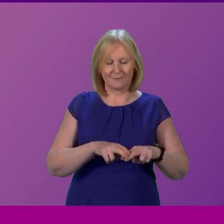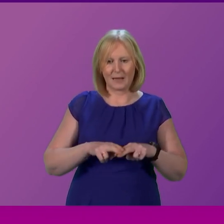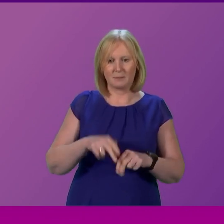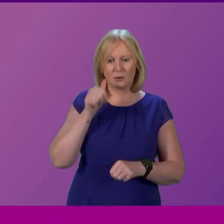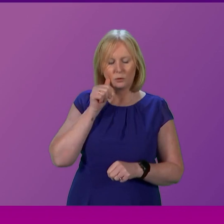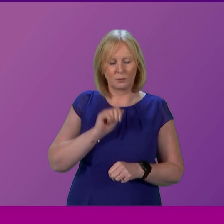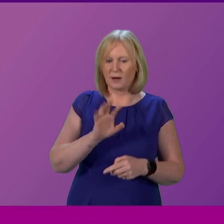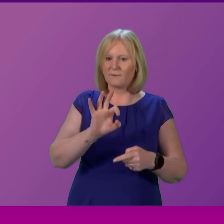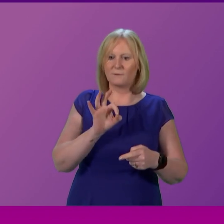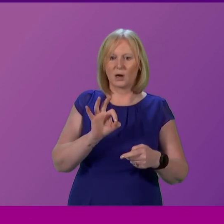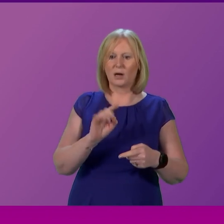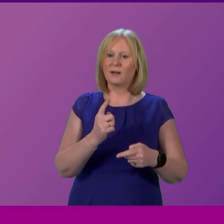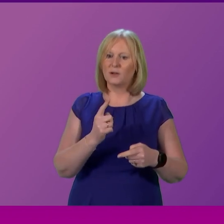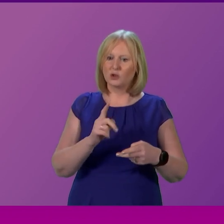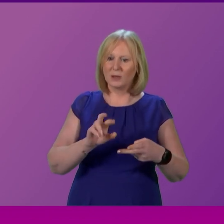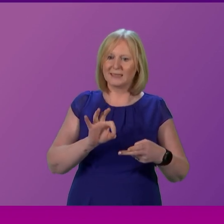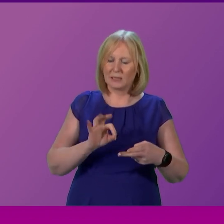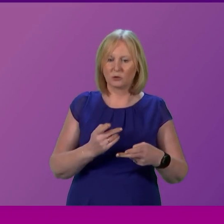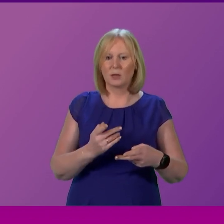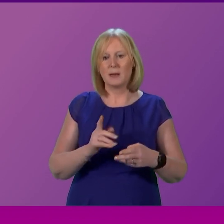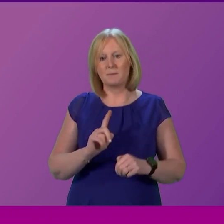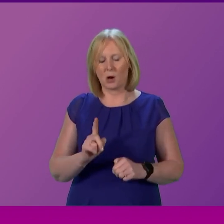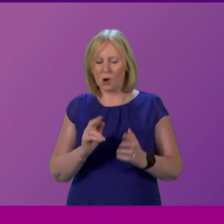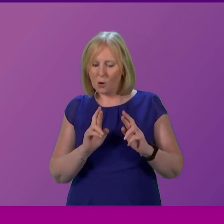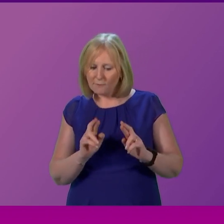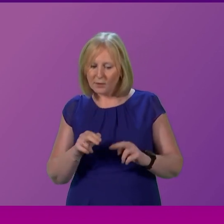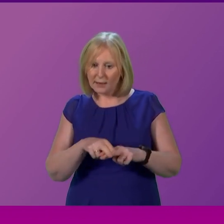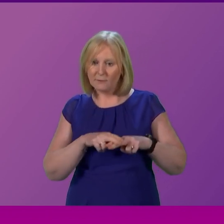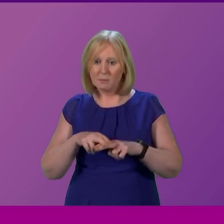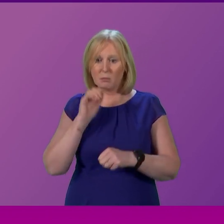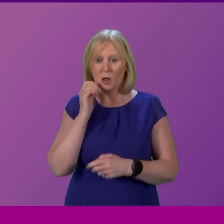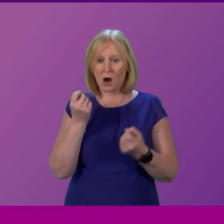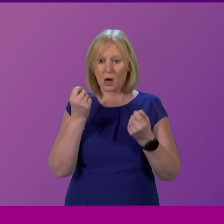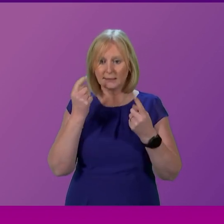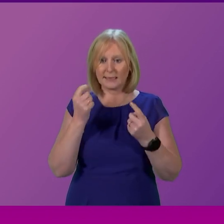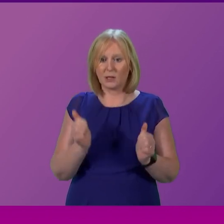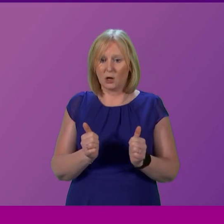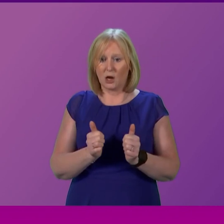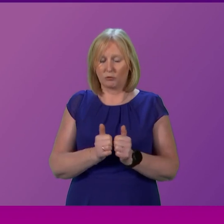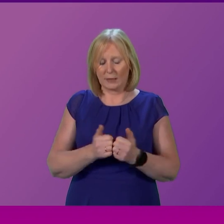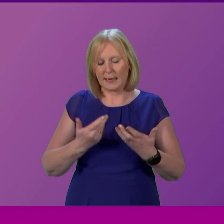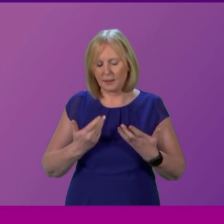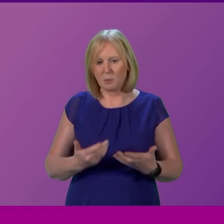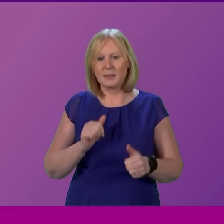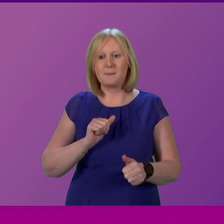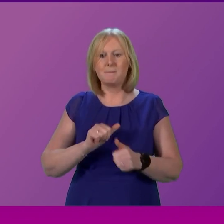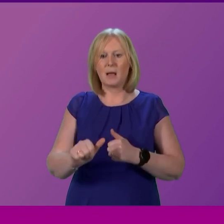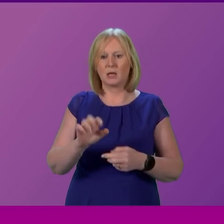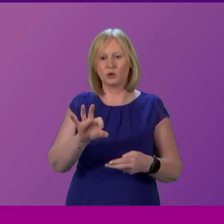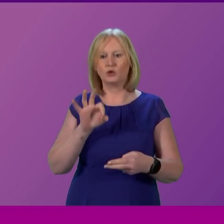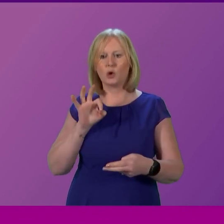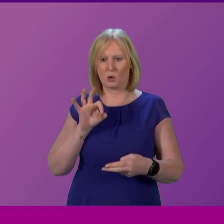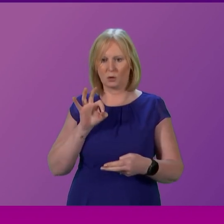their relative, but I hope families agree that in the current circumstances this is about making the best possible choice